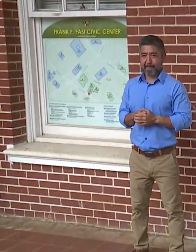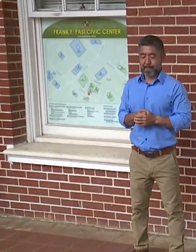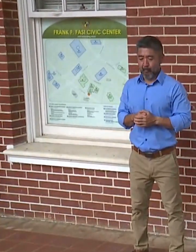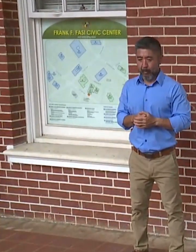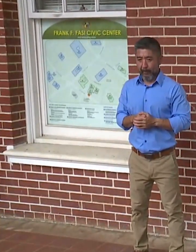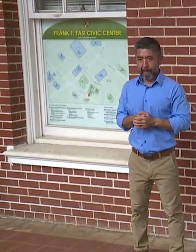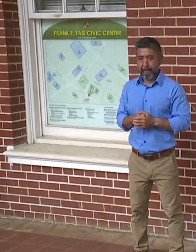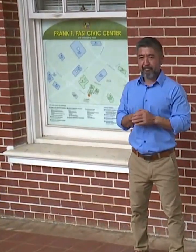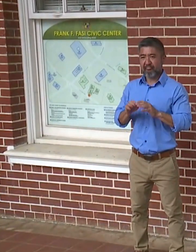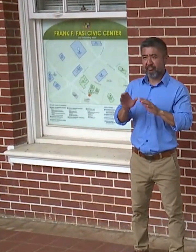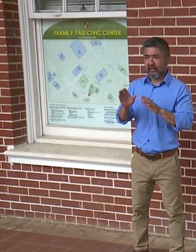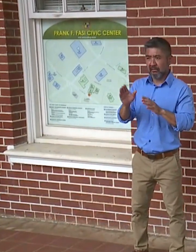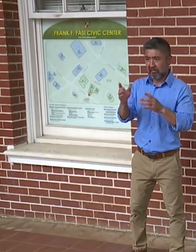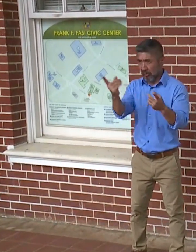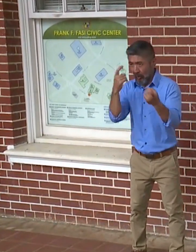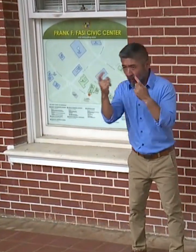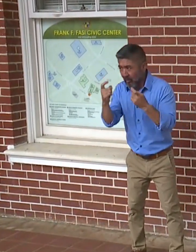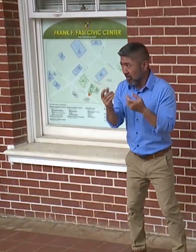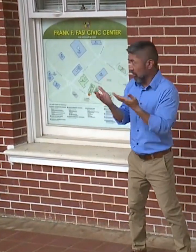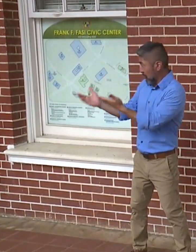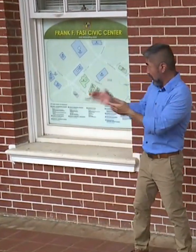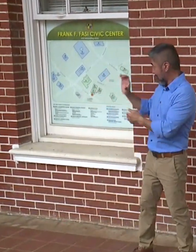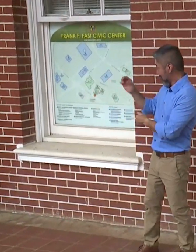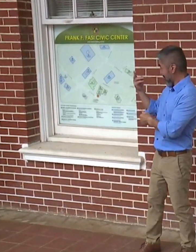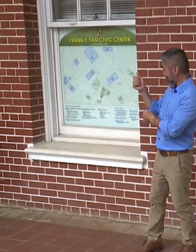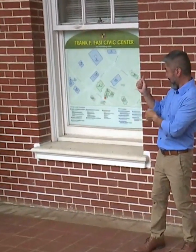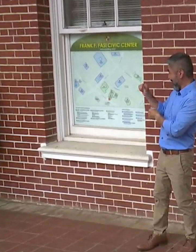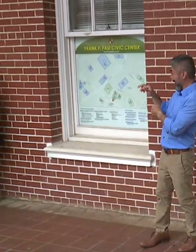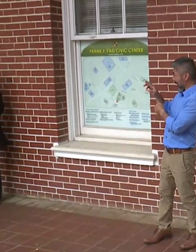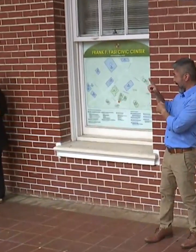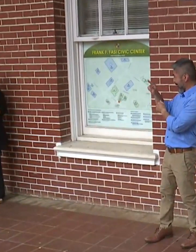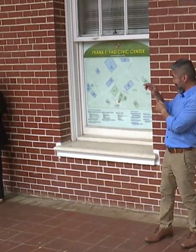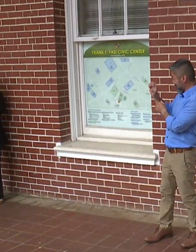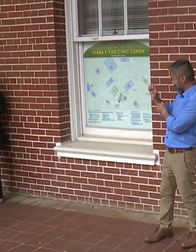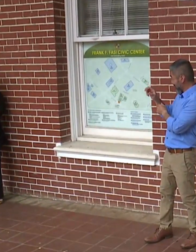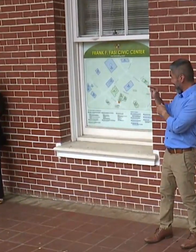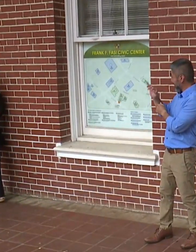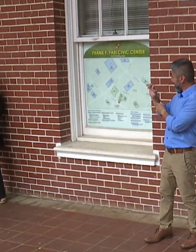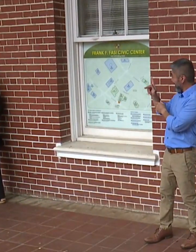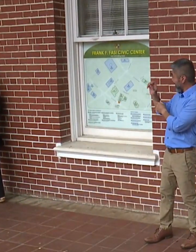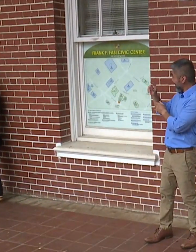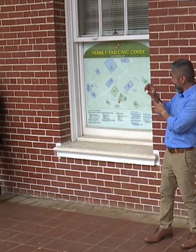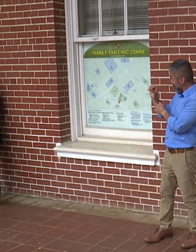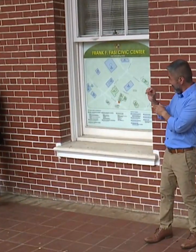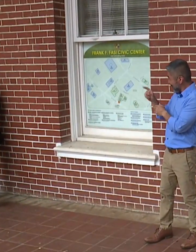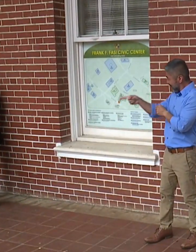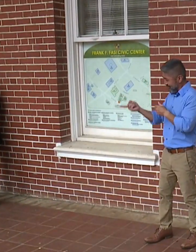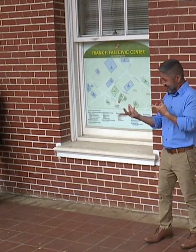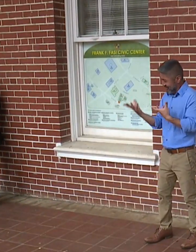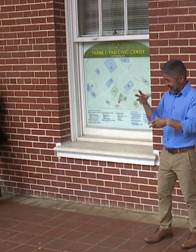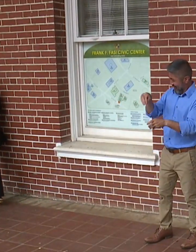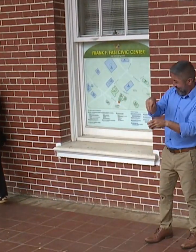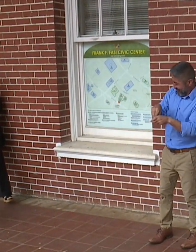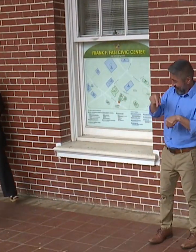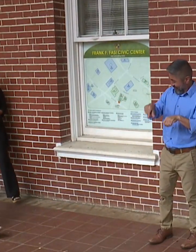Before we open to questions, don't know if Charlotte Nakoto wants to say a few words. You've been involved with this association for years.